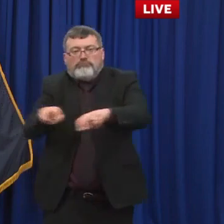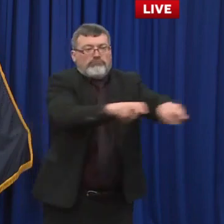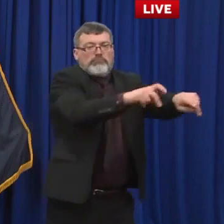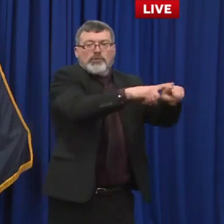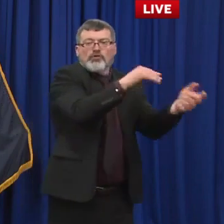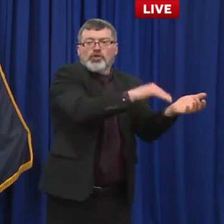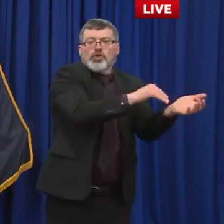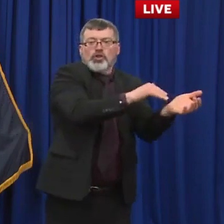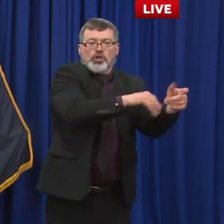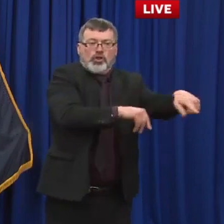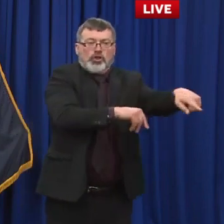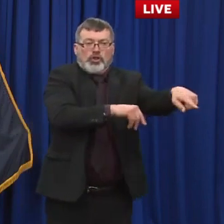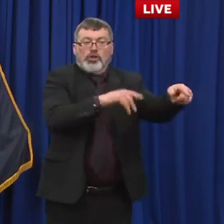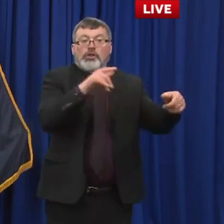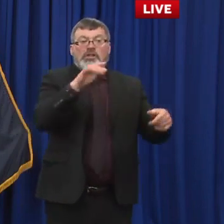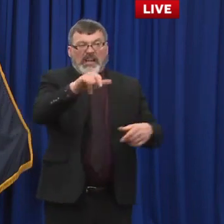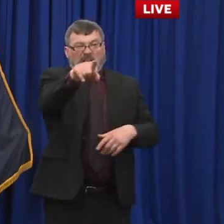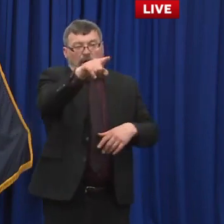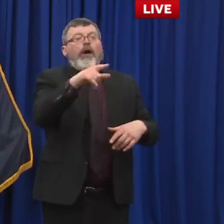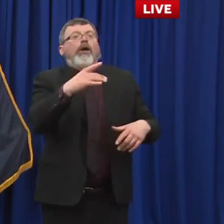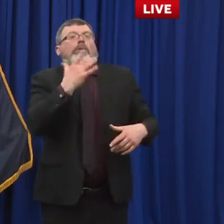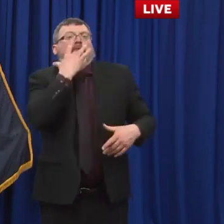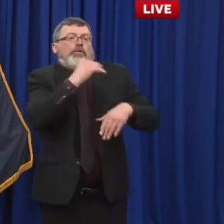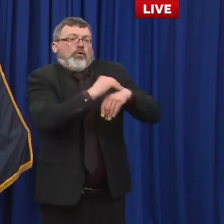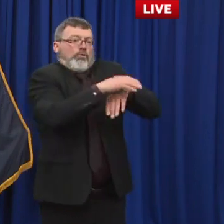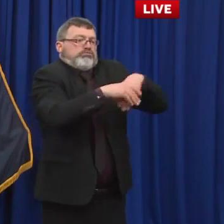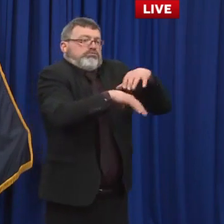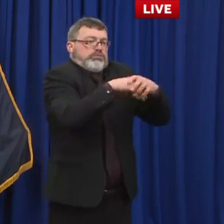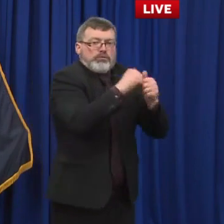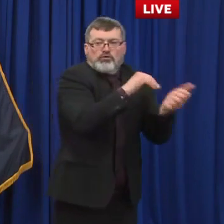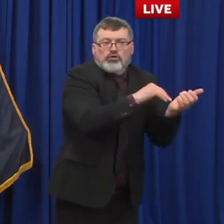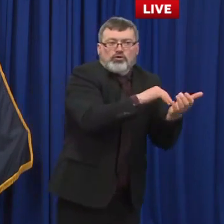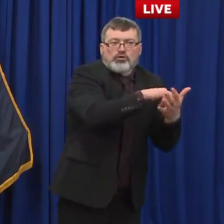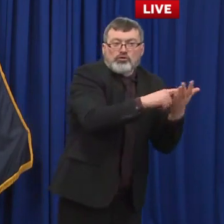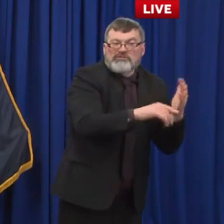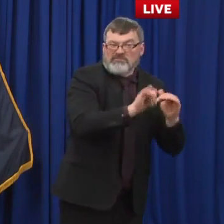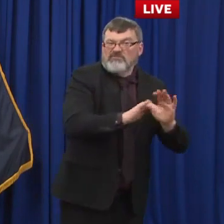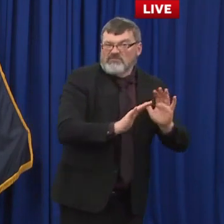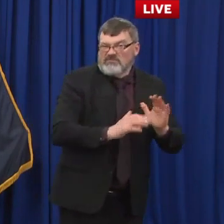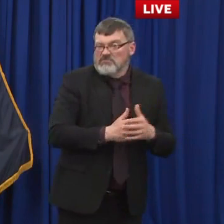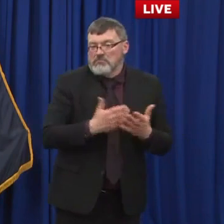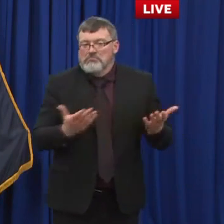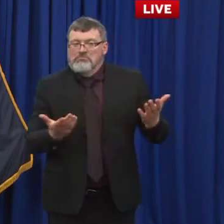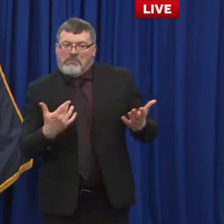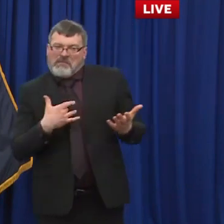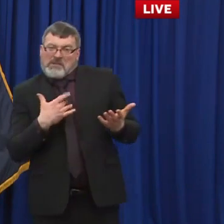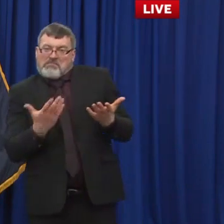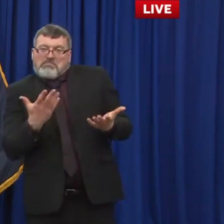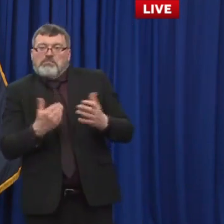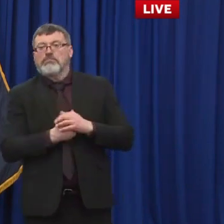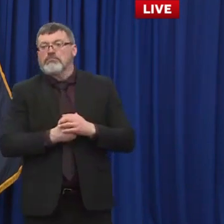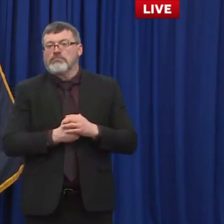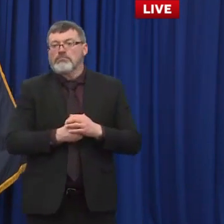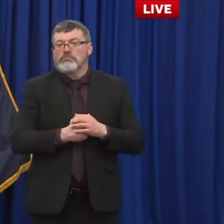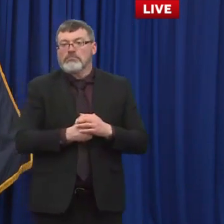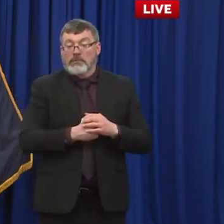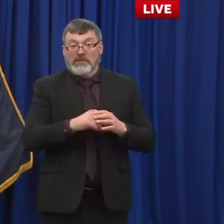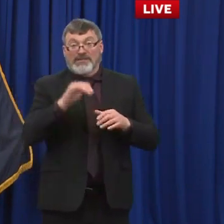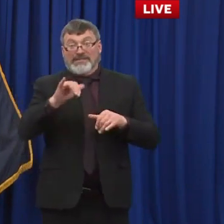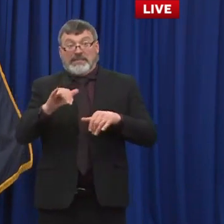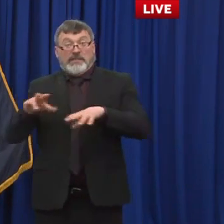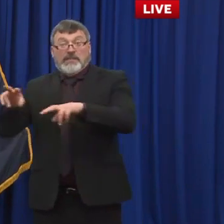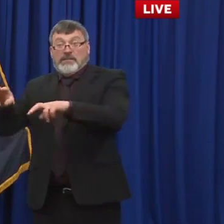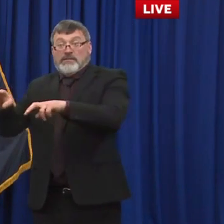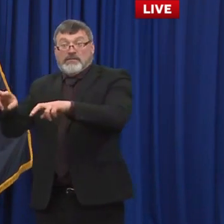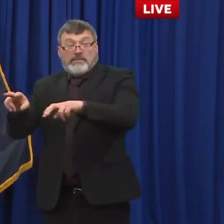as well. So we think that over time, it's not going to end, even though everyone's had, even though our system may go more to a health care system, I think